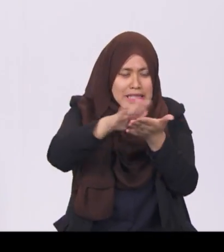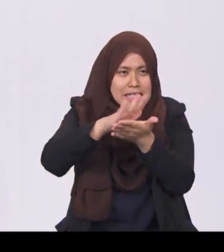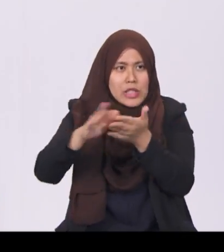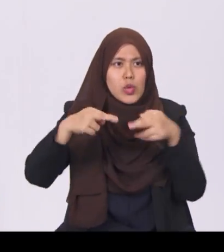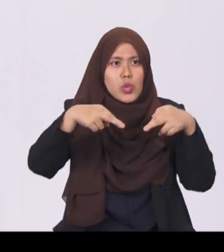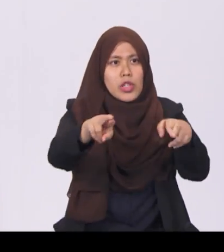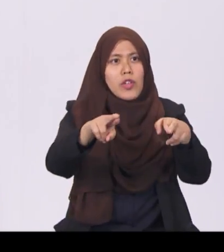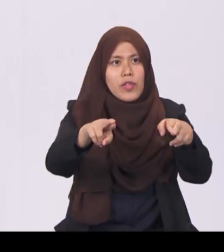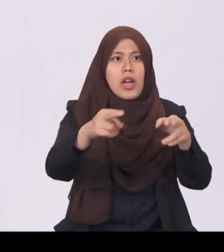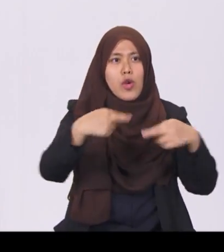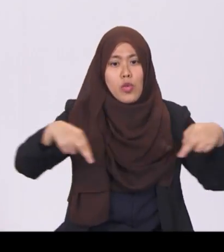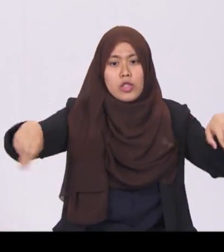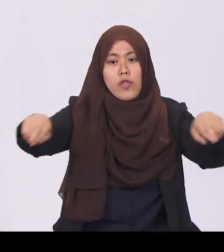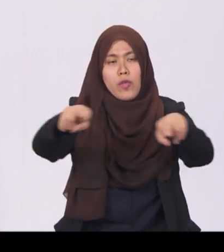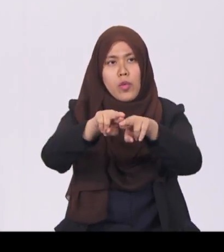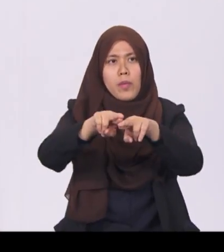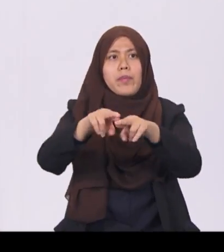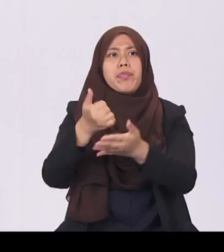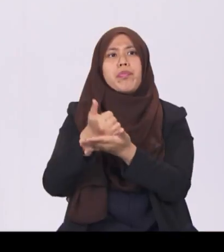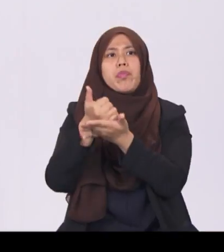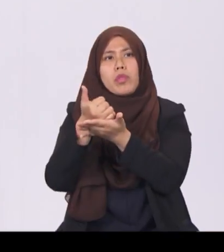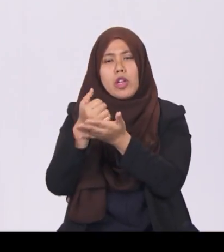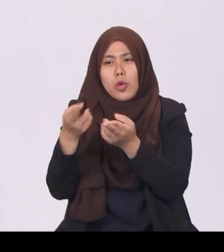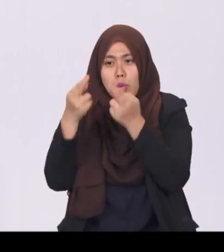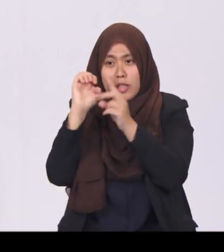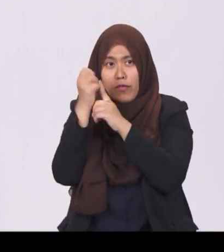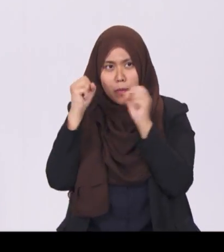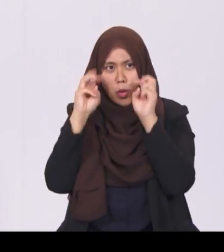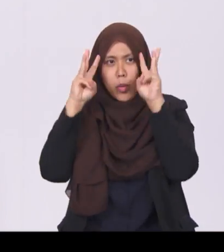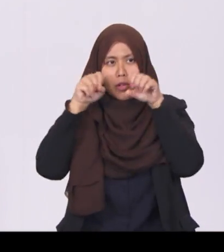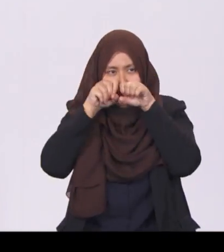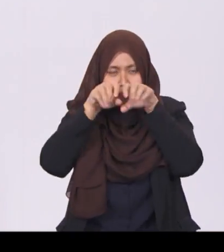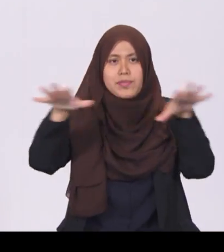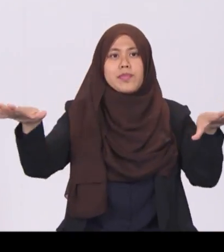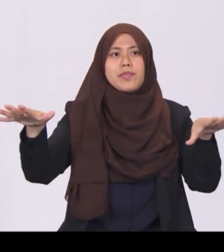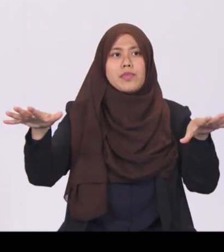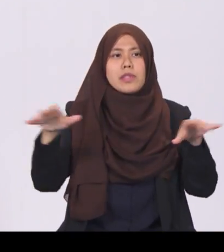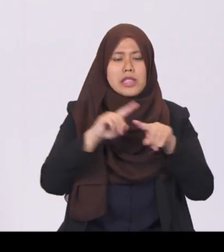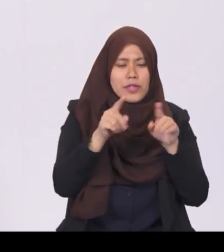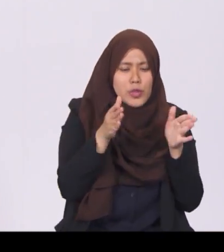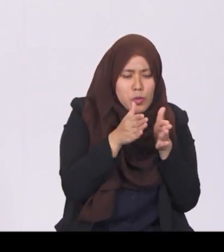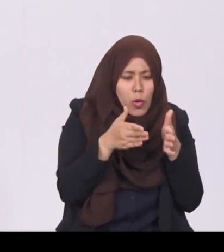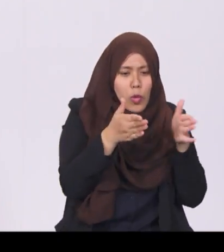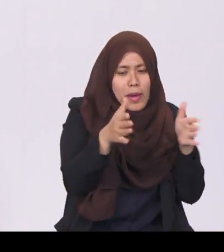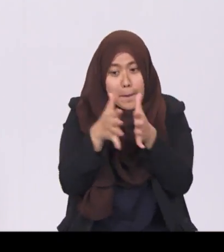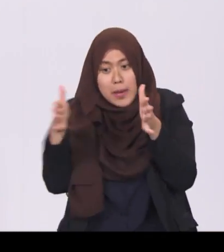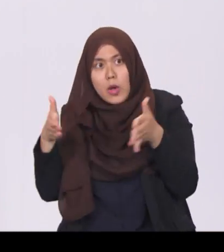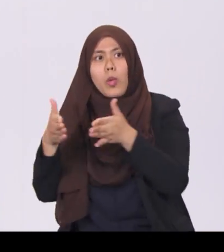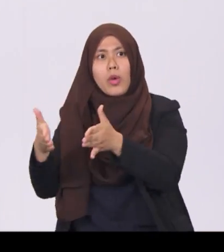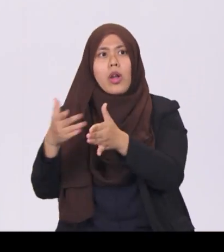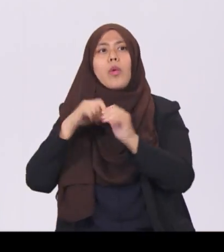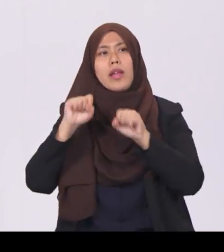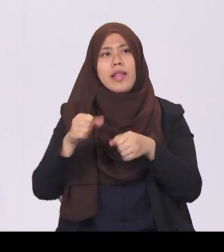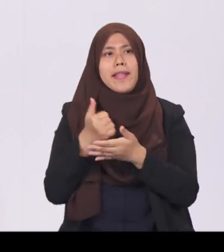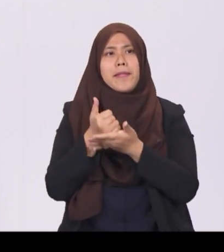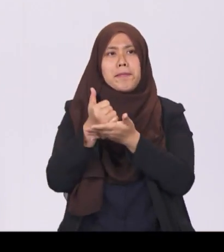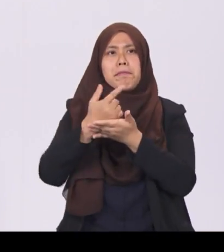In ways big and small, we can all contribute to building a smarter, greener and more liveable city for all